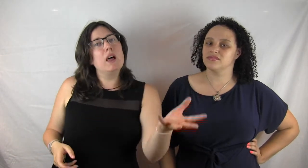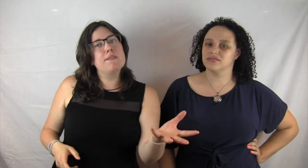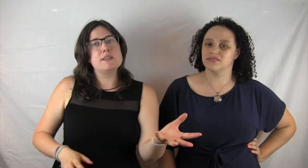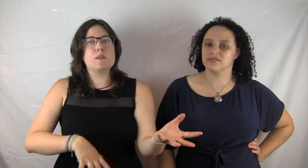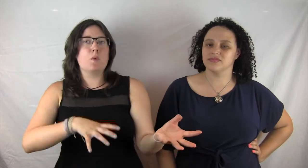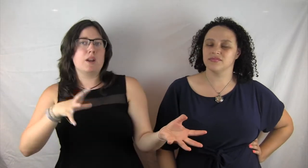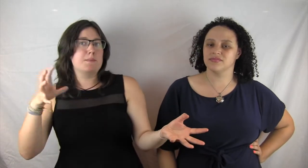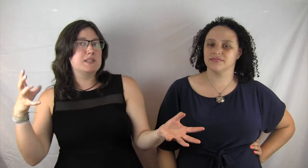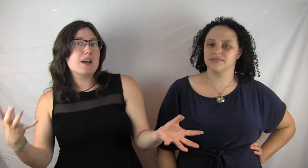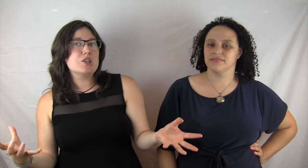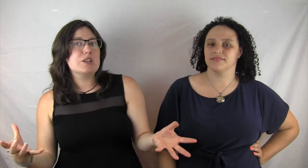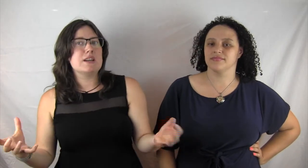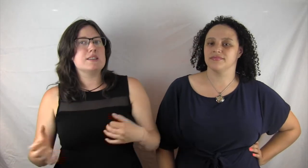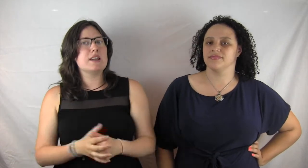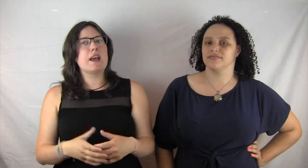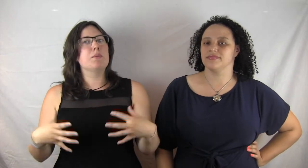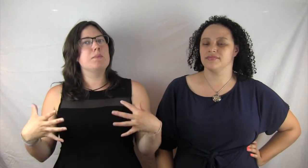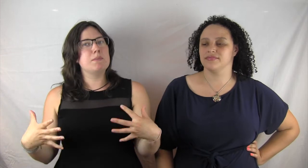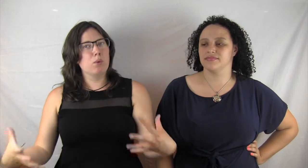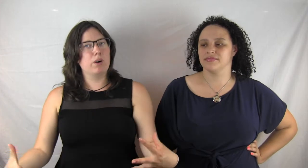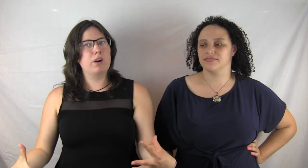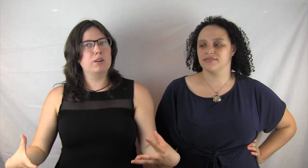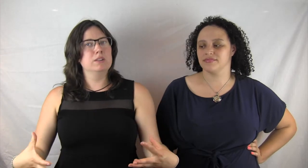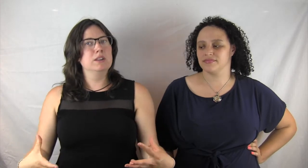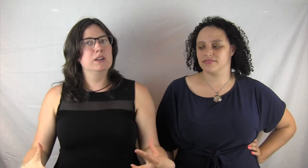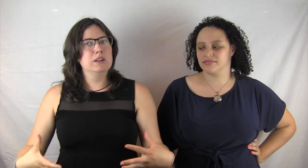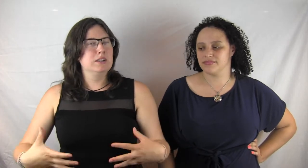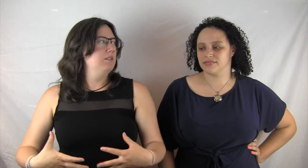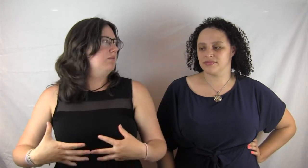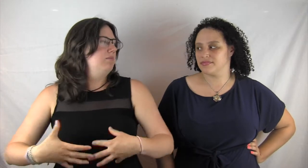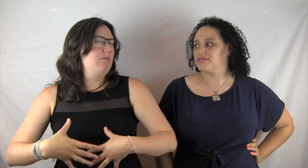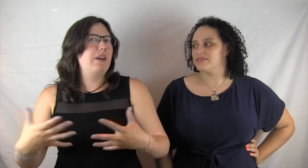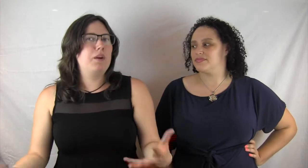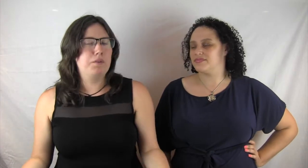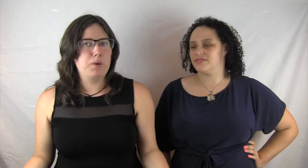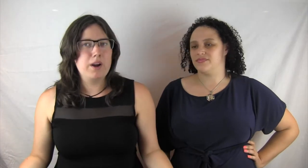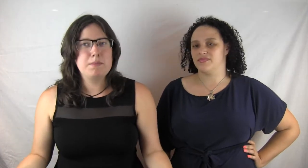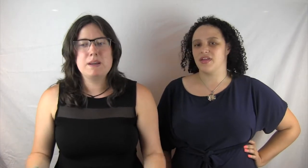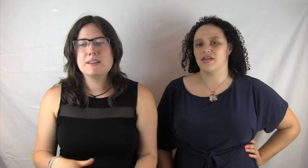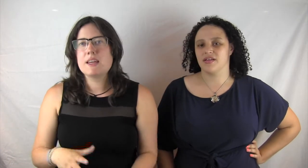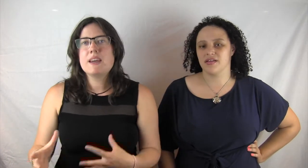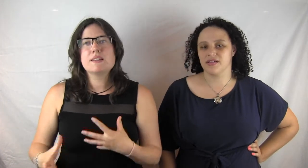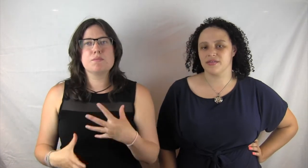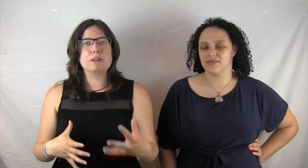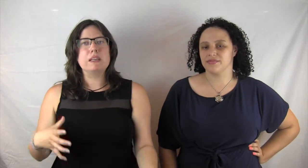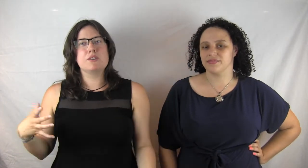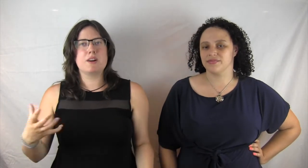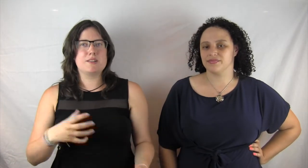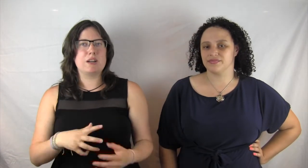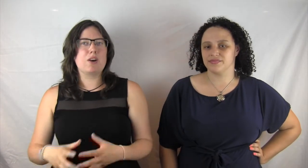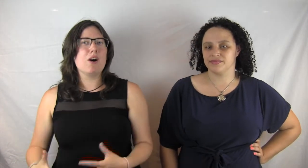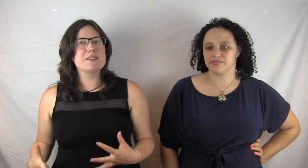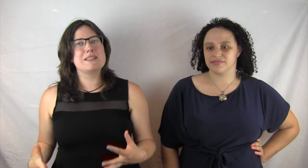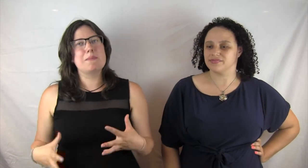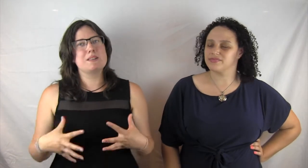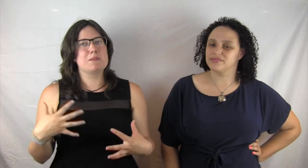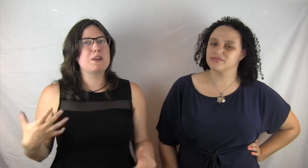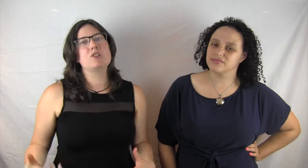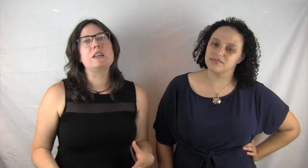love is and what obsession is, then I would be more there for it. Because I think it's a really interesting concept, especially